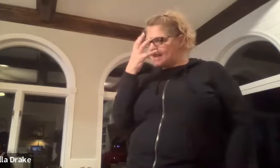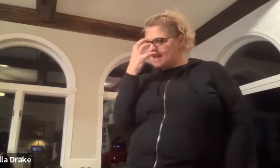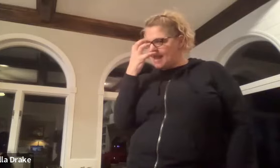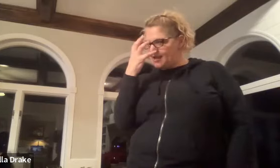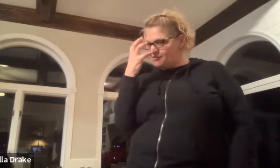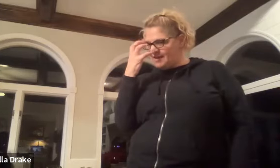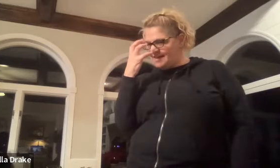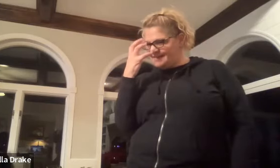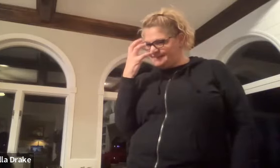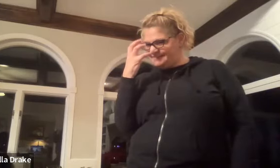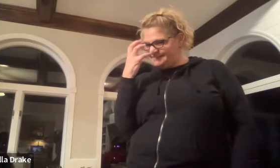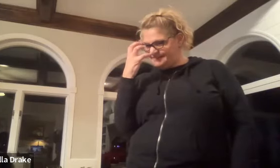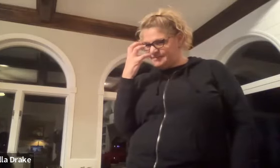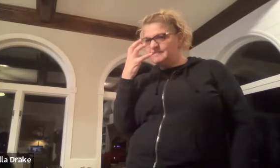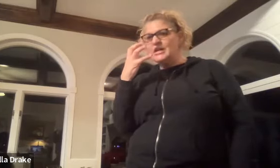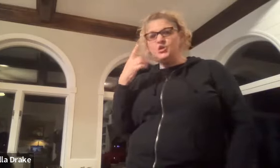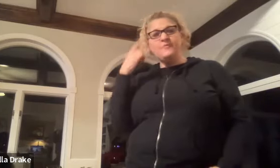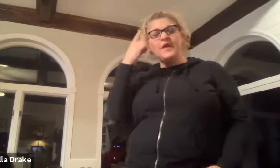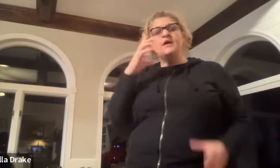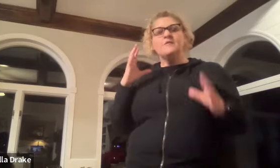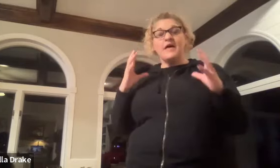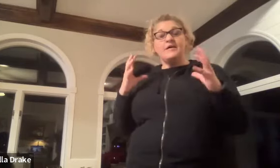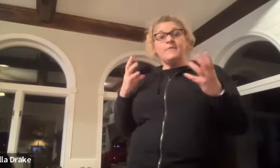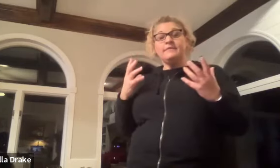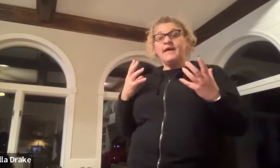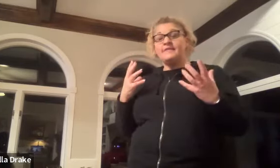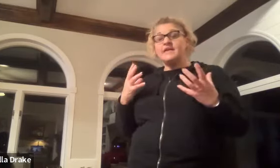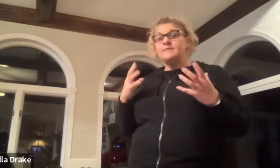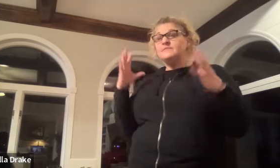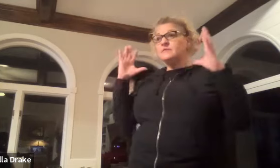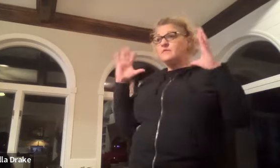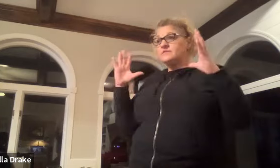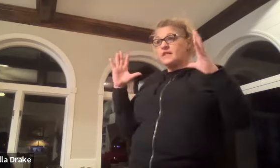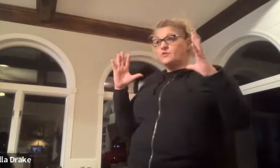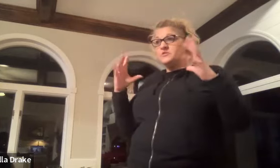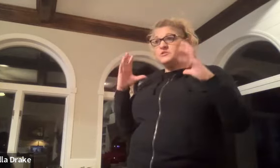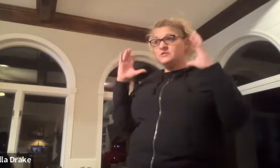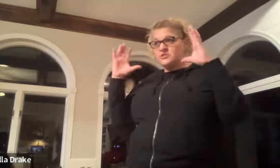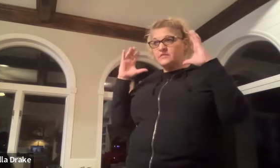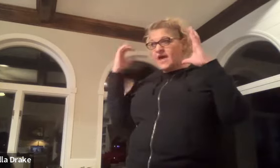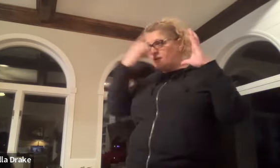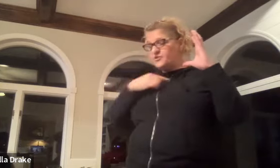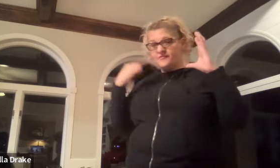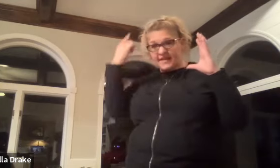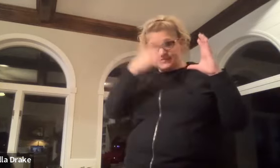angry and you um a lot of times sign language there's a lot on your face